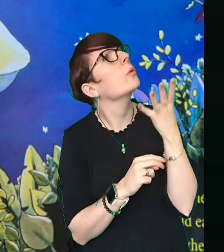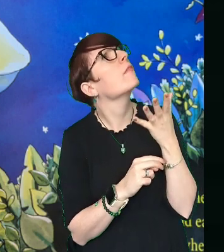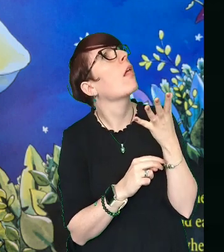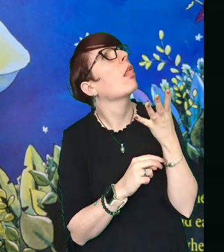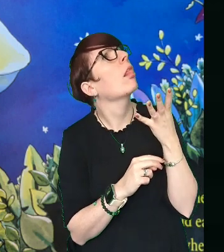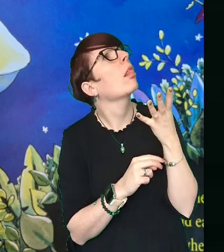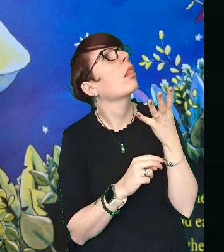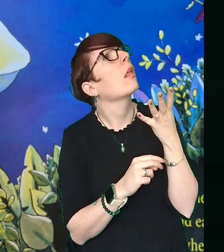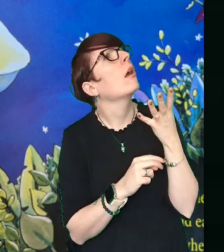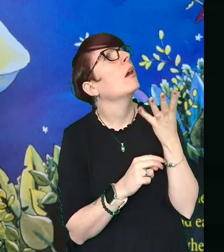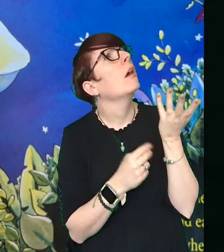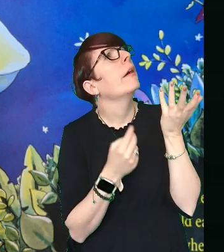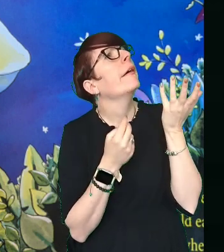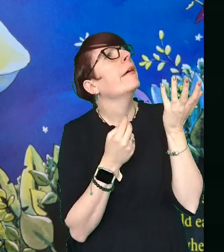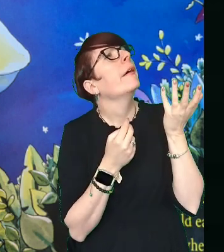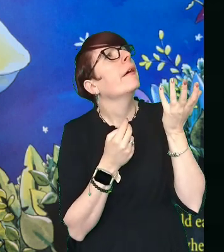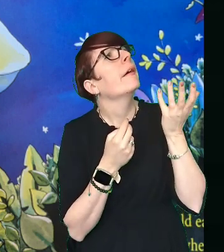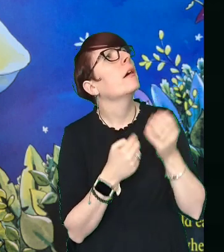he whispered with a sigh.